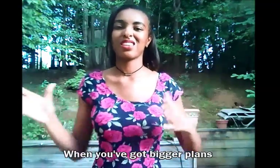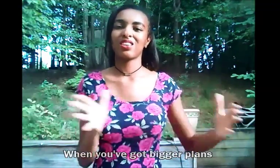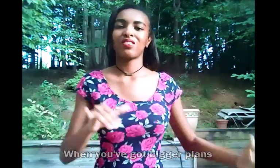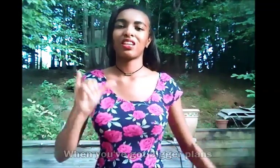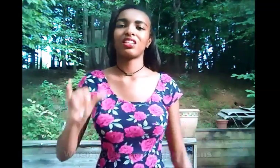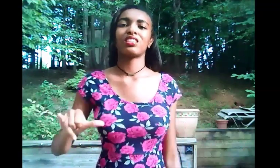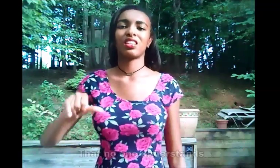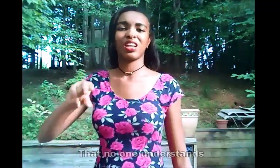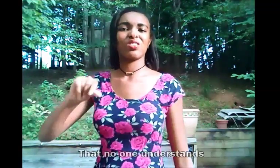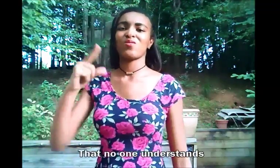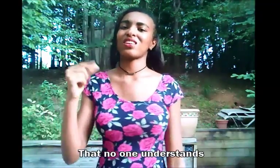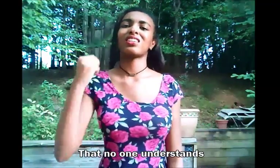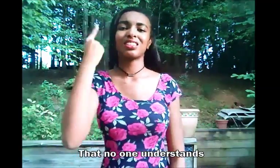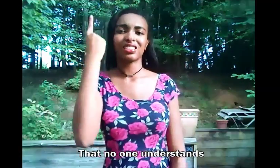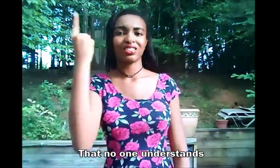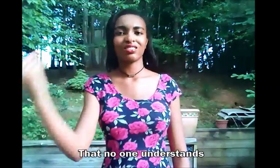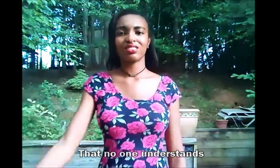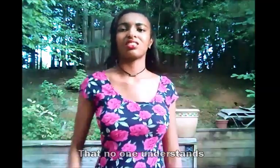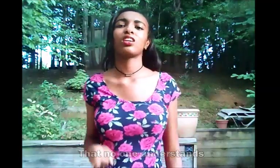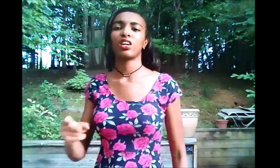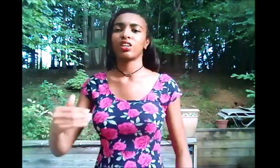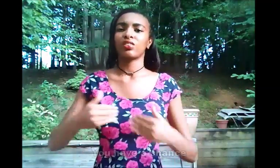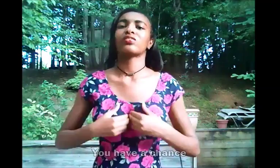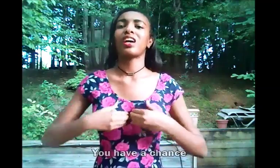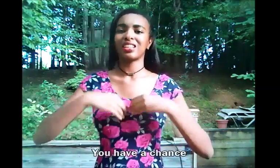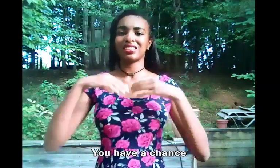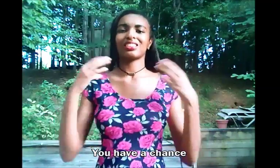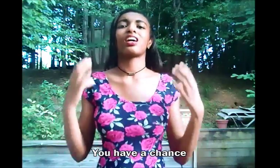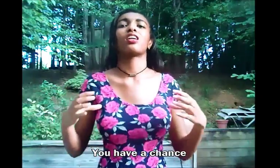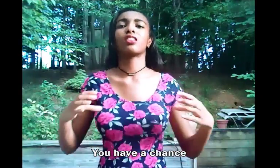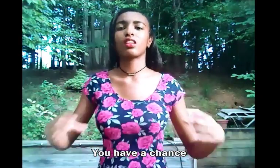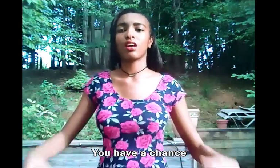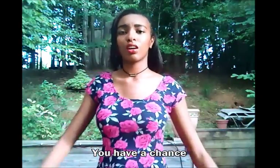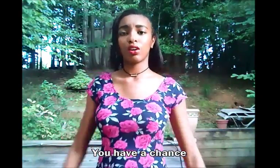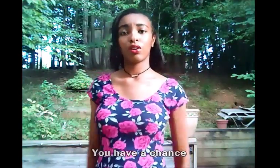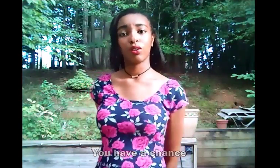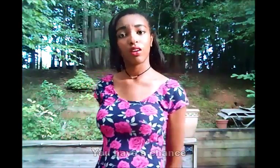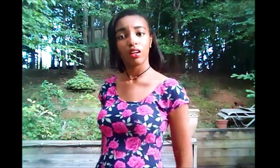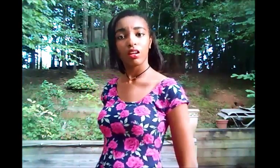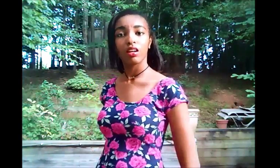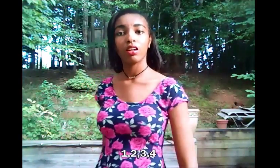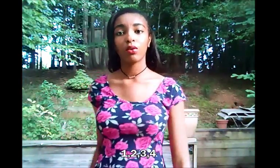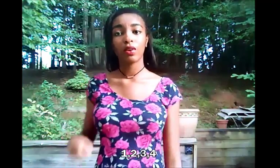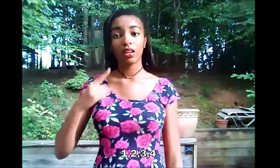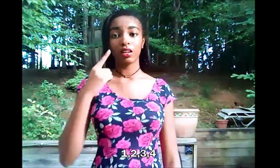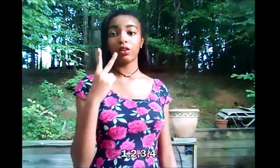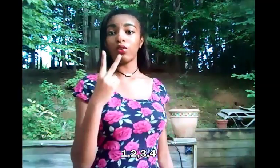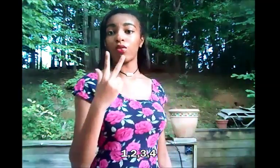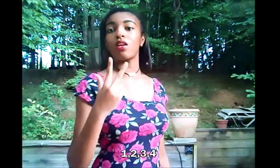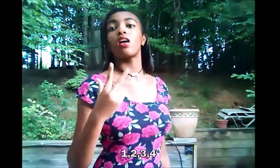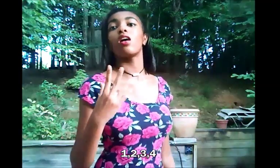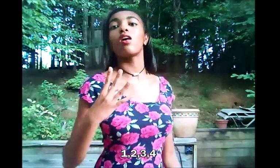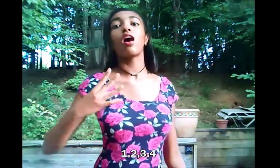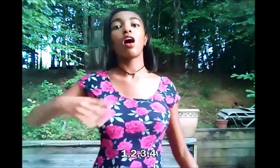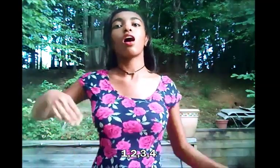bigger plans than no one else understands you've got a shot though big plan they